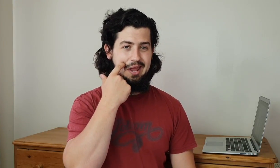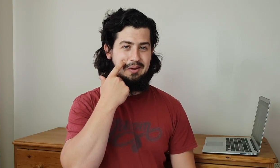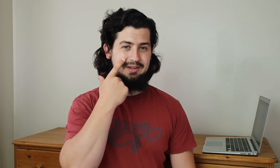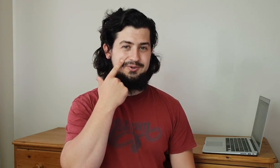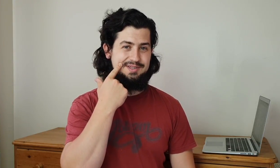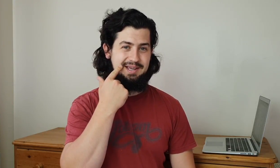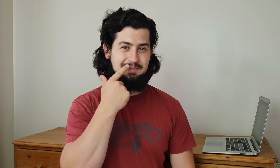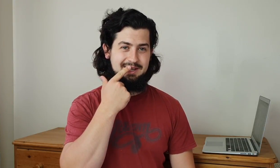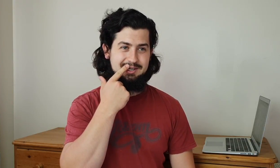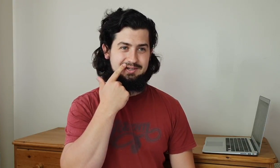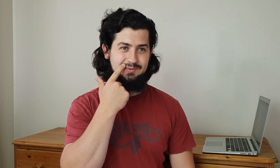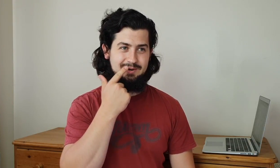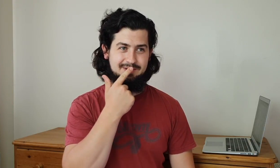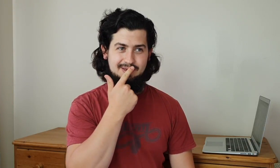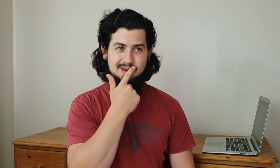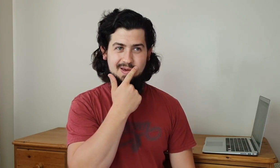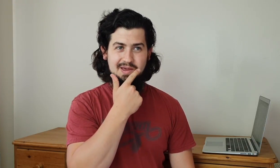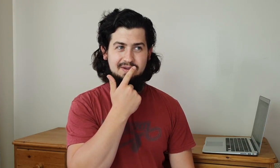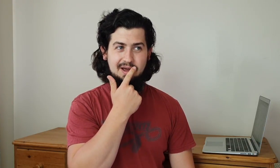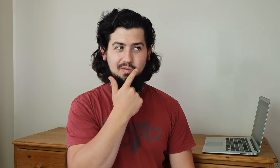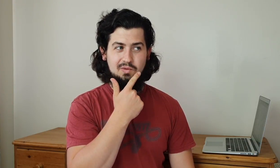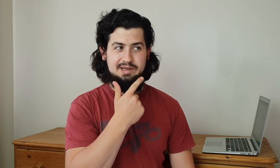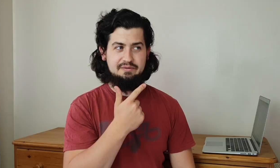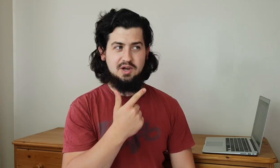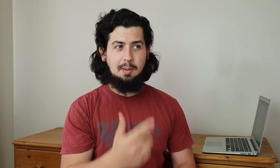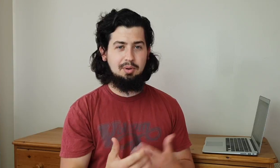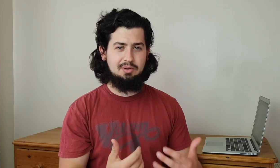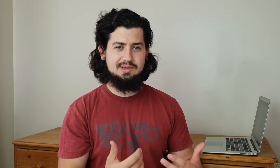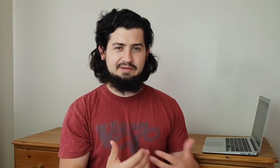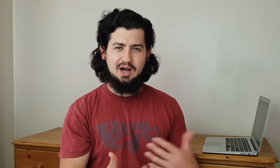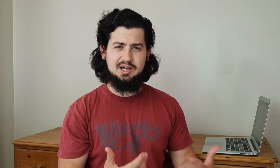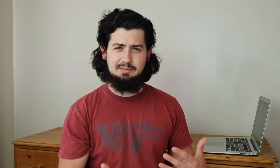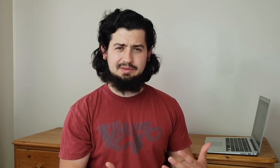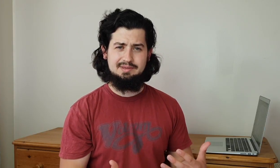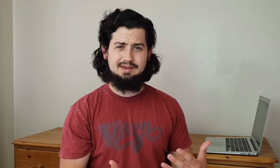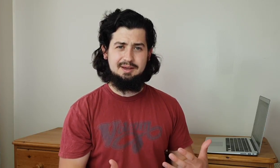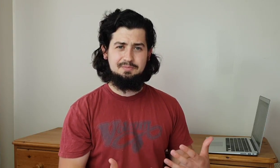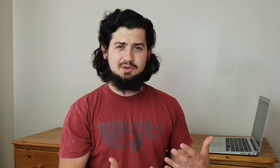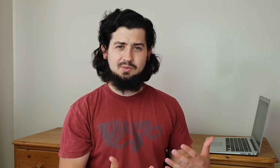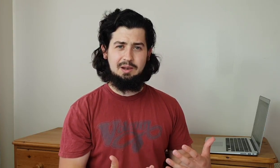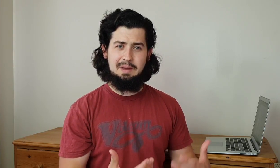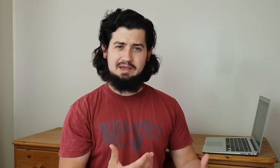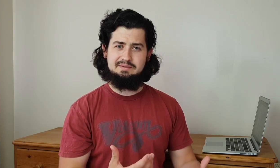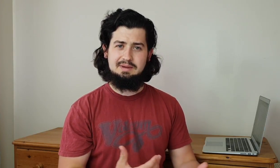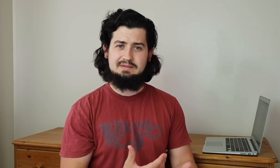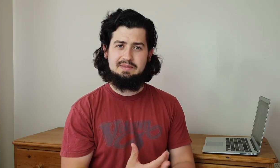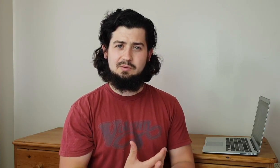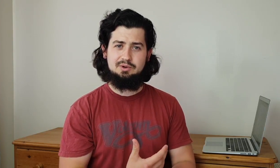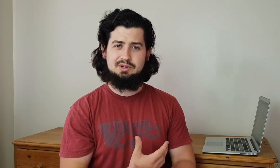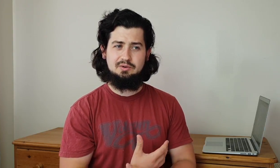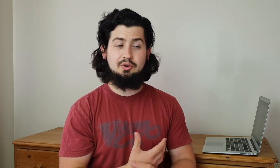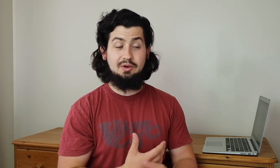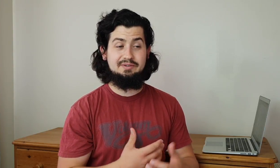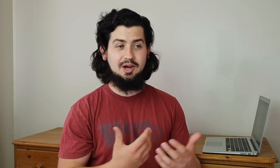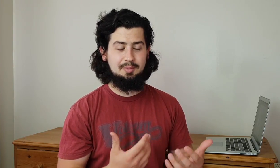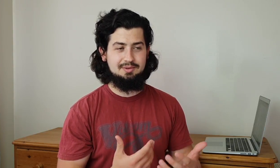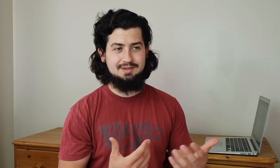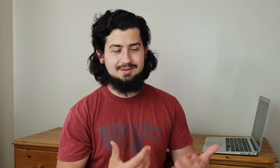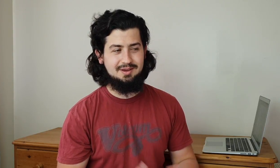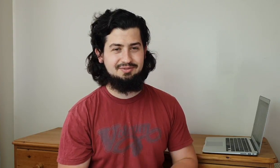interesting implication as well because even how deaf couples have arguments as well may even mean that they would not even couples just suffer